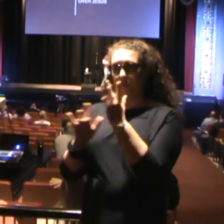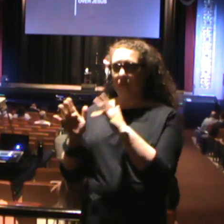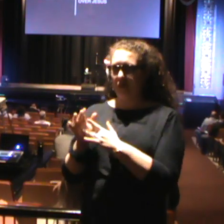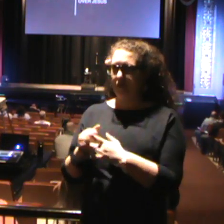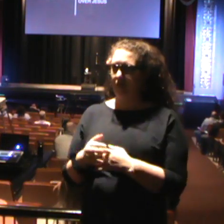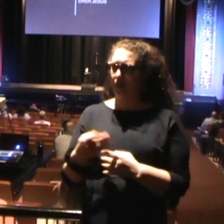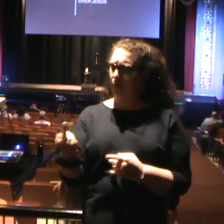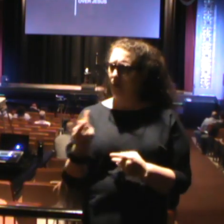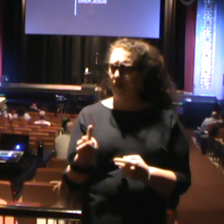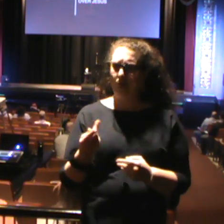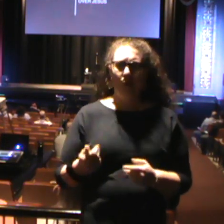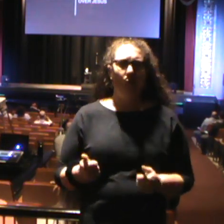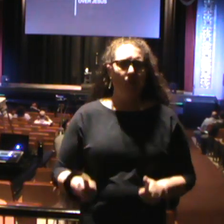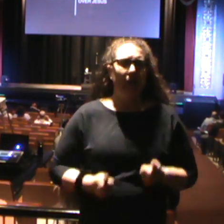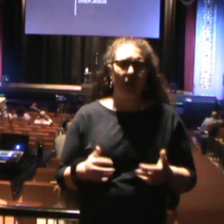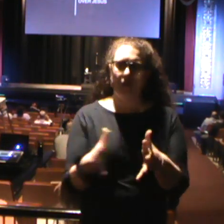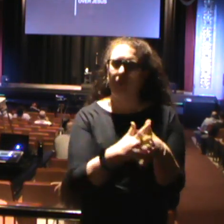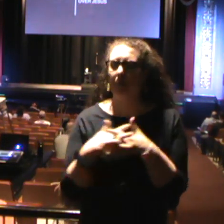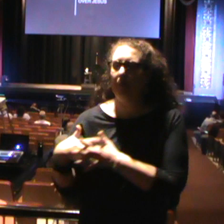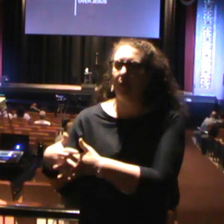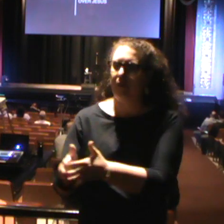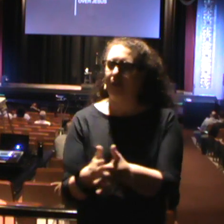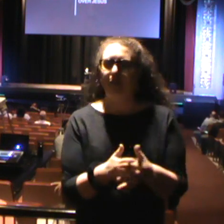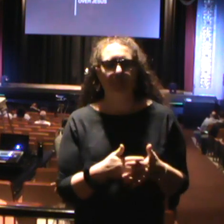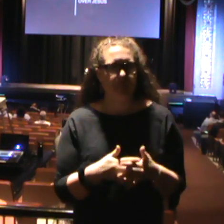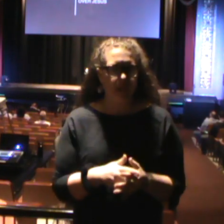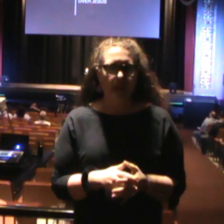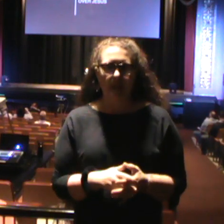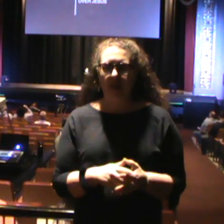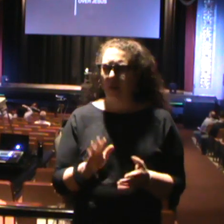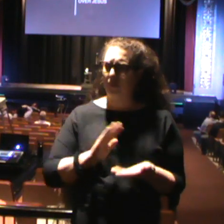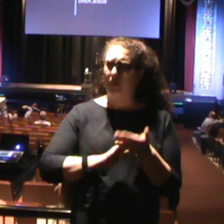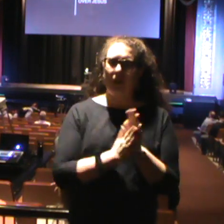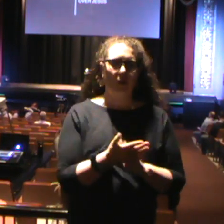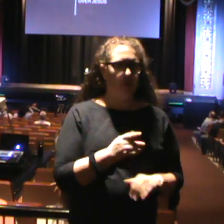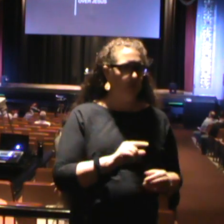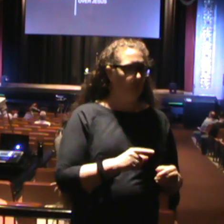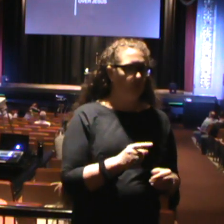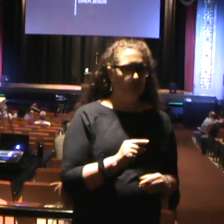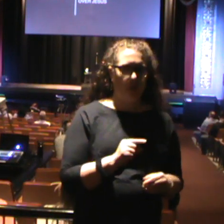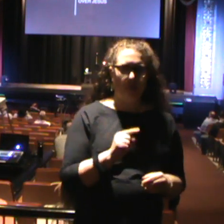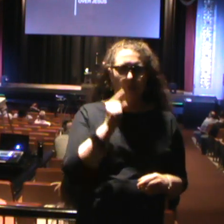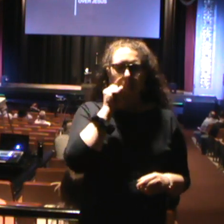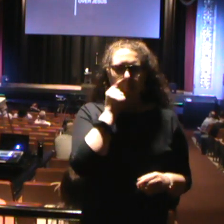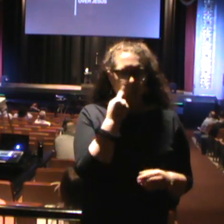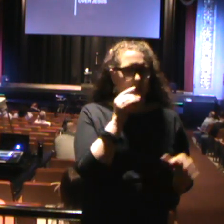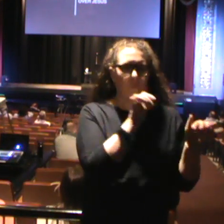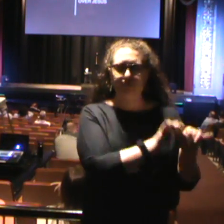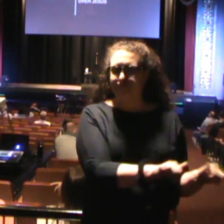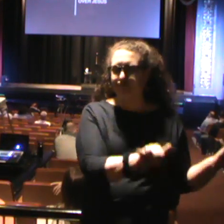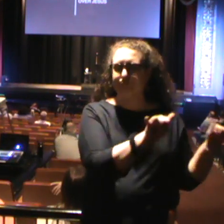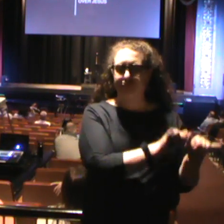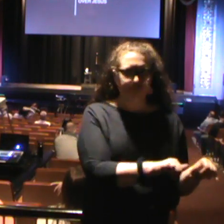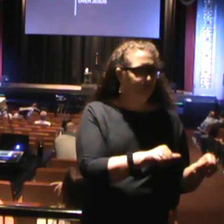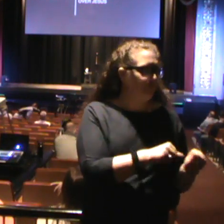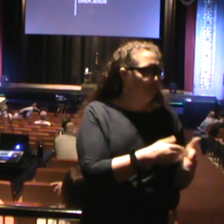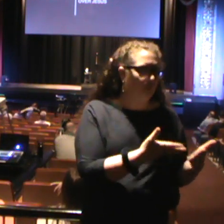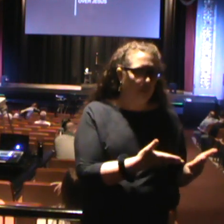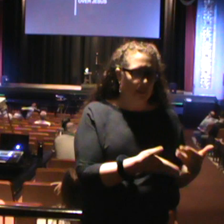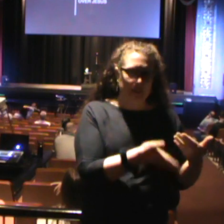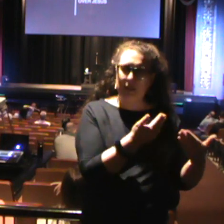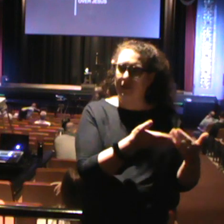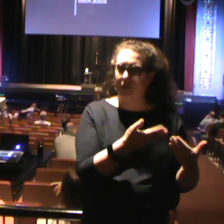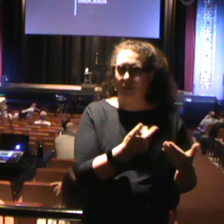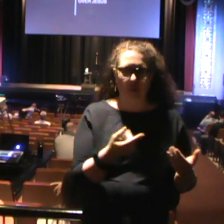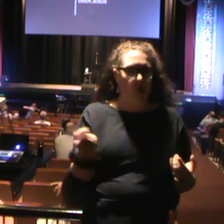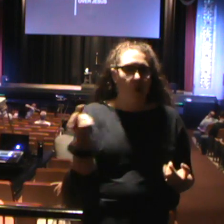living in America. We get tired of things pretty easily. Like, we want to constantly look for an upgrade, right? It seems like there's a new iPhone that